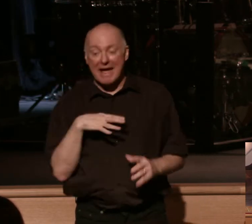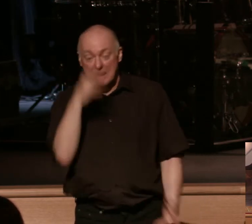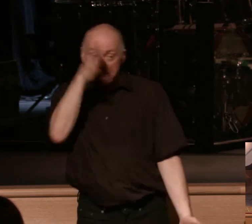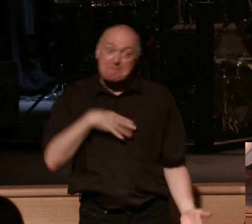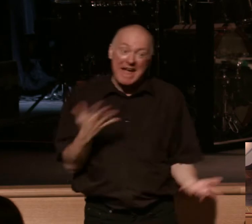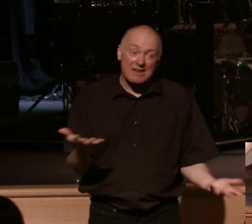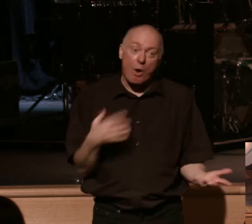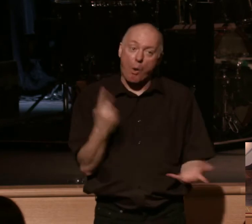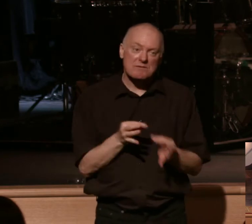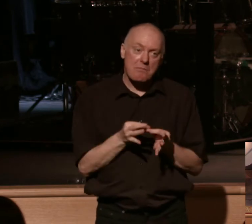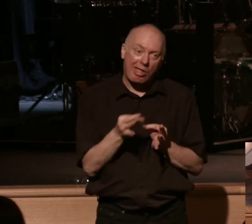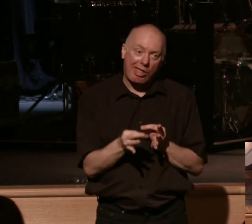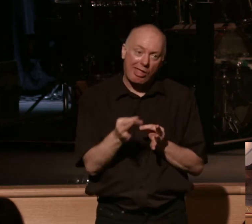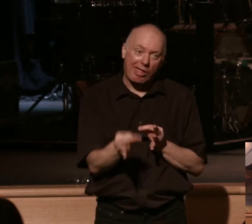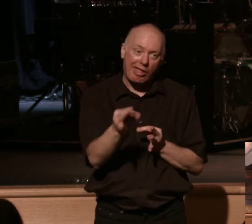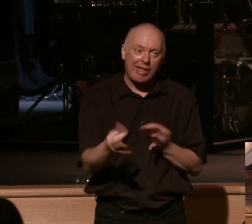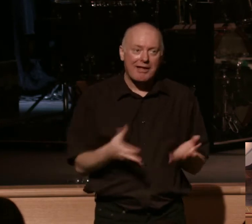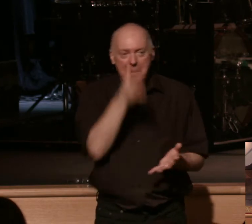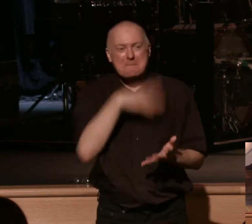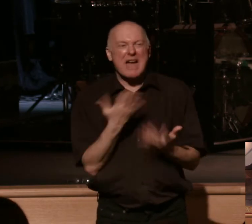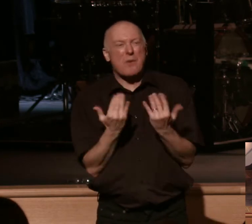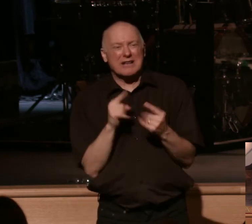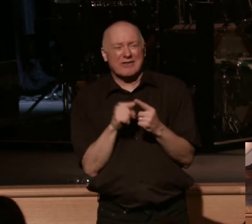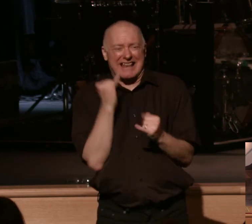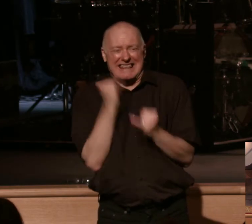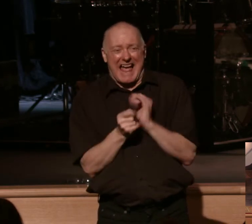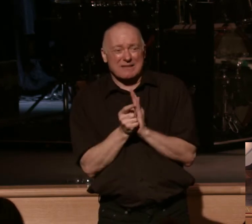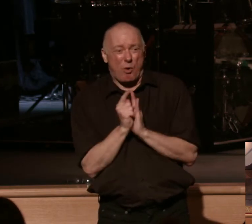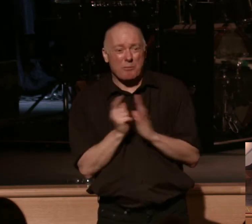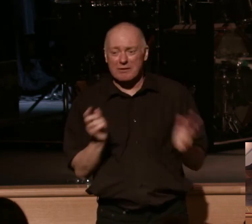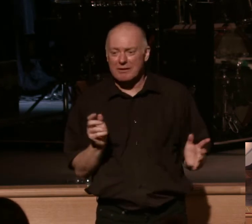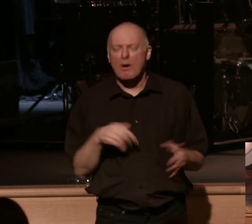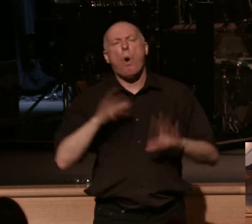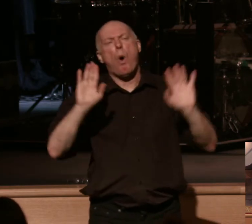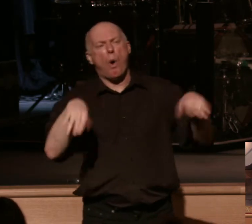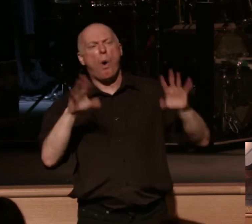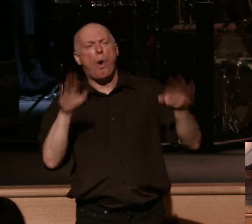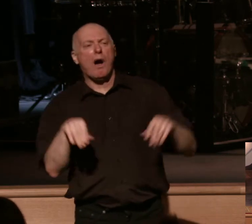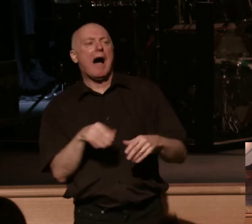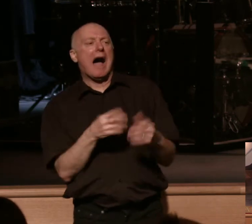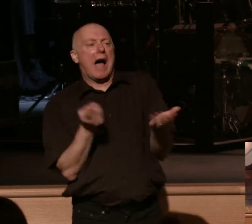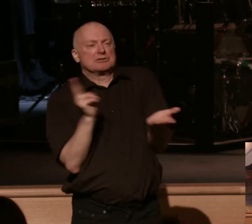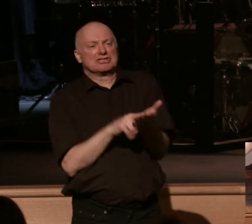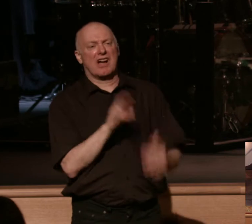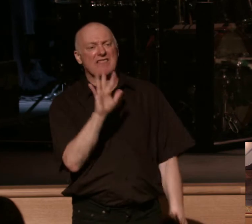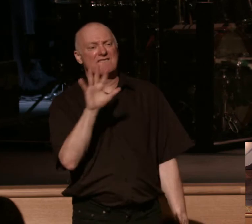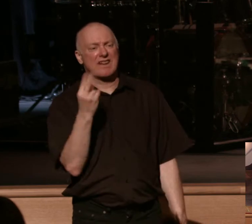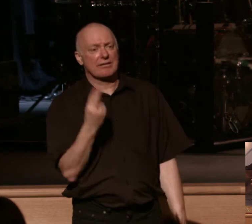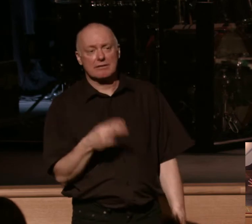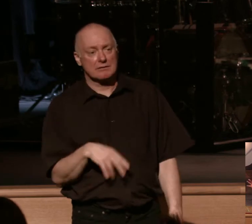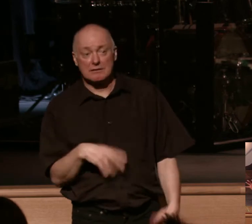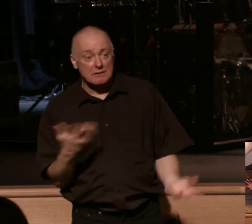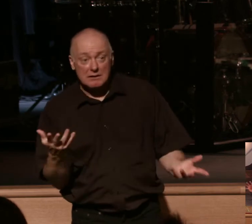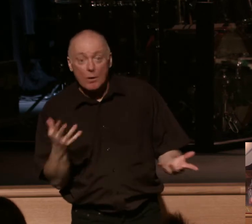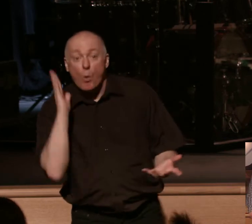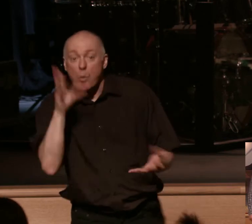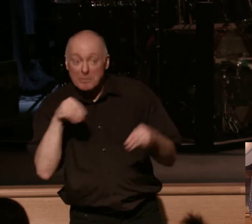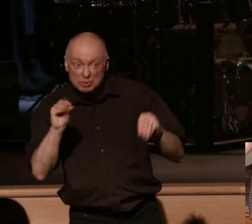procrastinate, all right, and they like to wait to the last moment to do certain things. Like, oh, I'm gonna show up on the 5th and sign up, and you probably won't get in if that